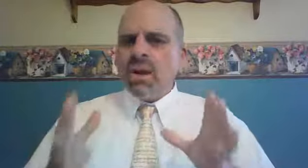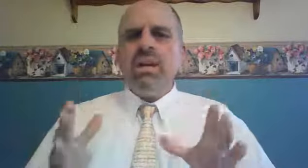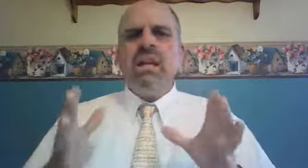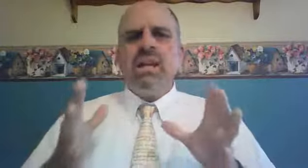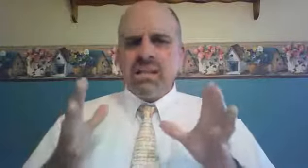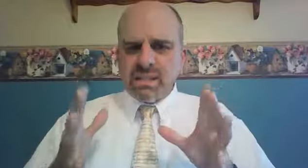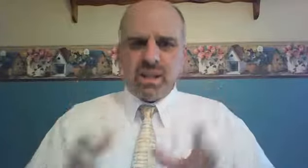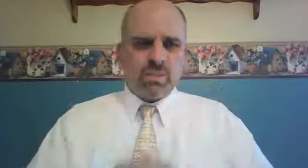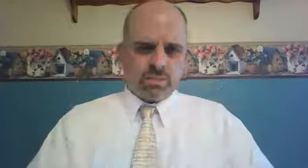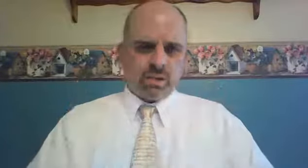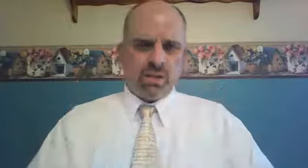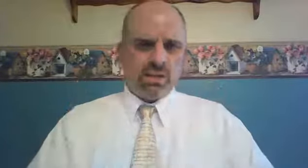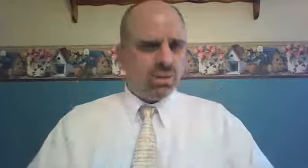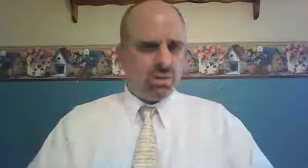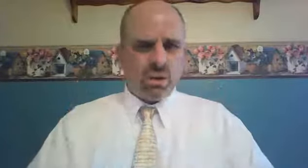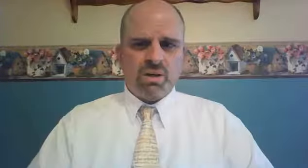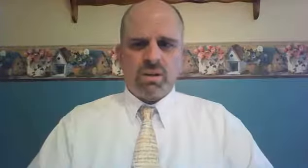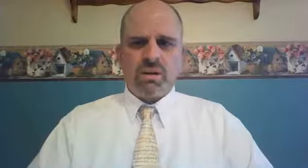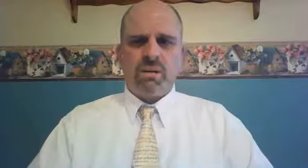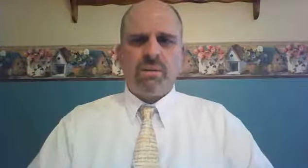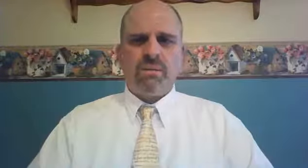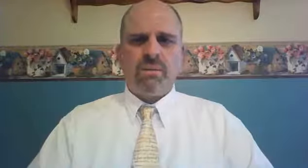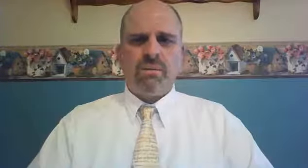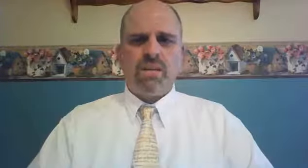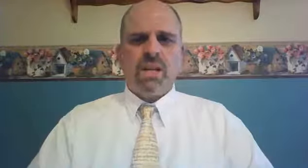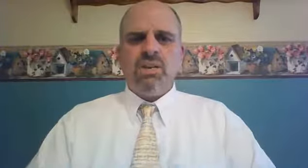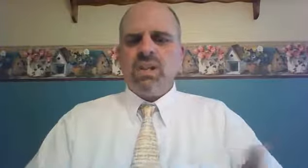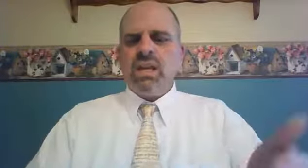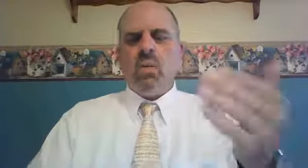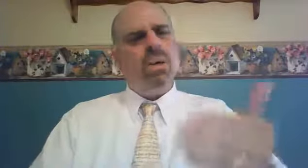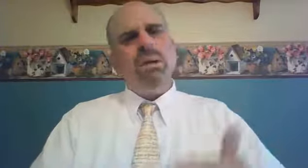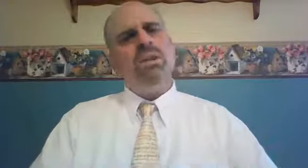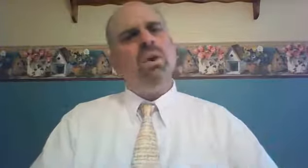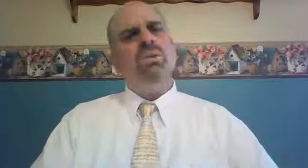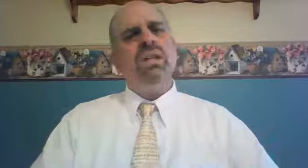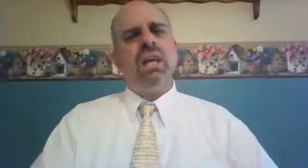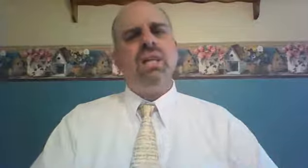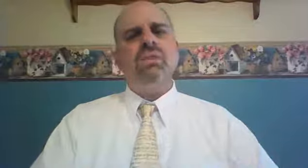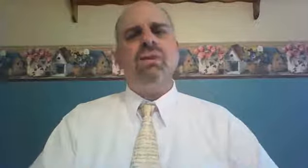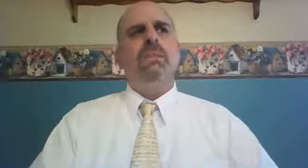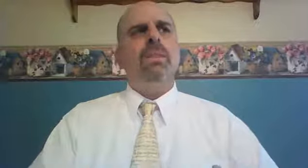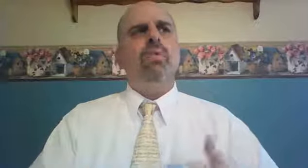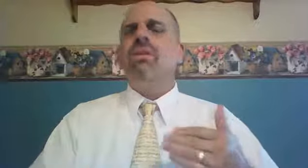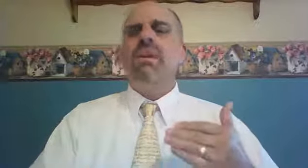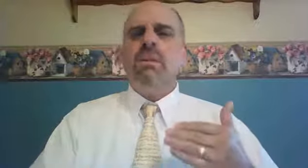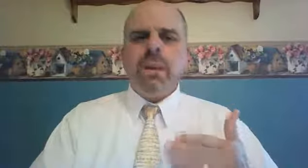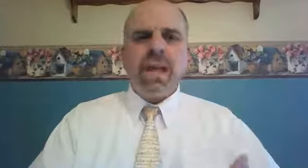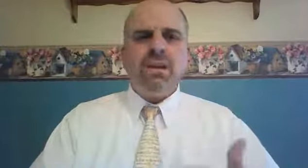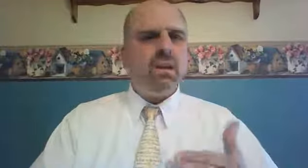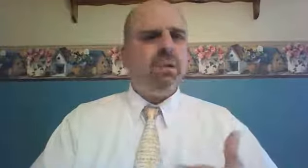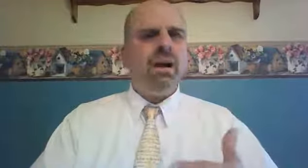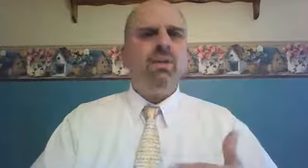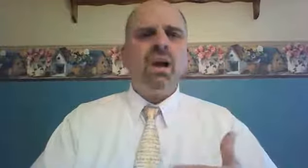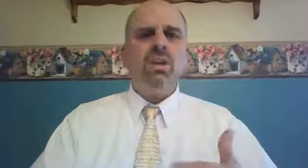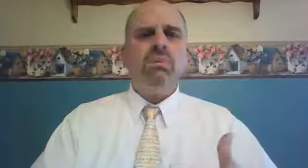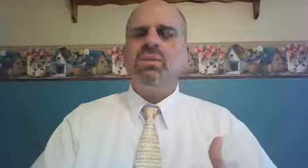very desperate situation. You see, women in those days were very dependent upon their husbands.